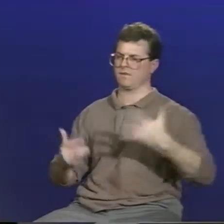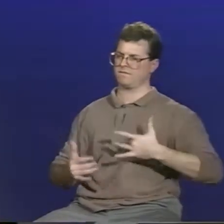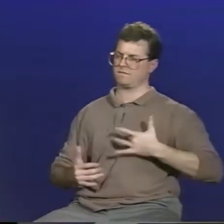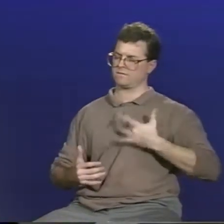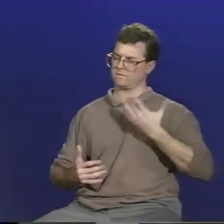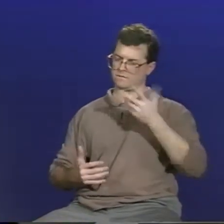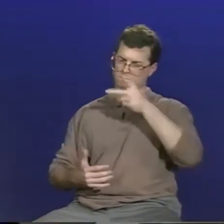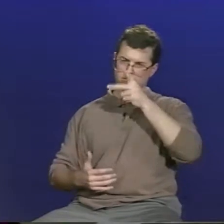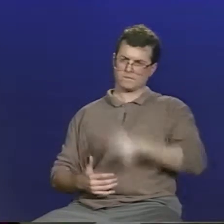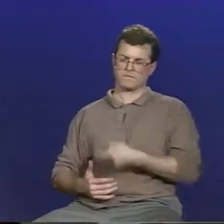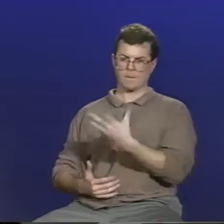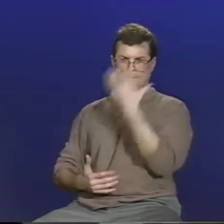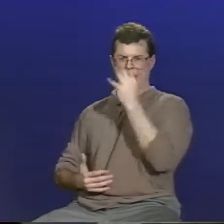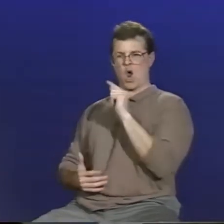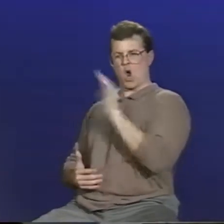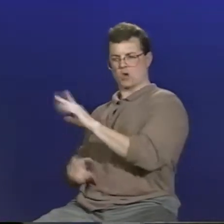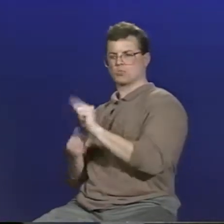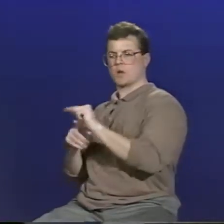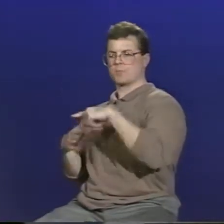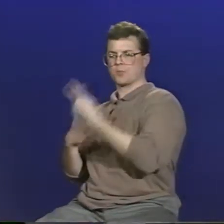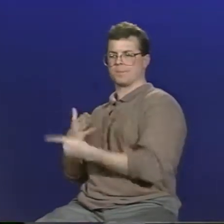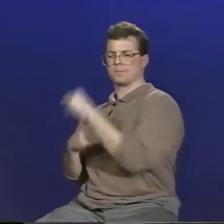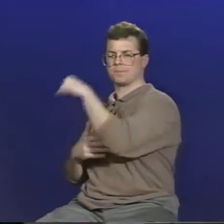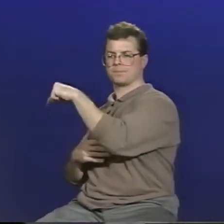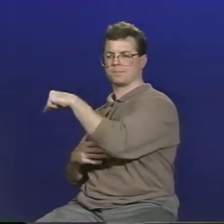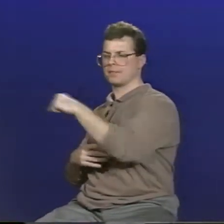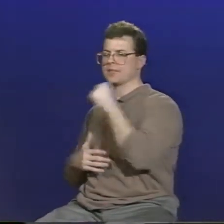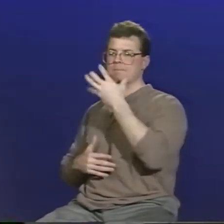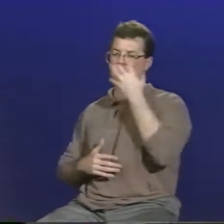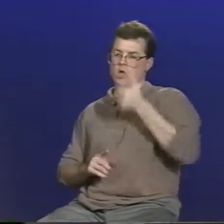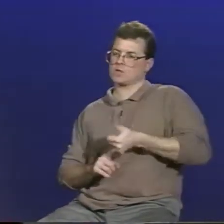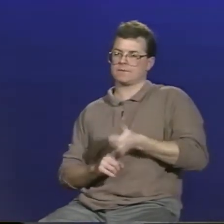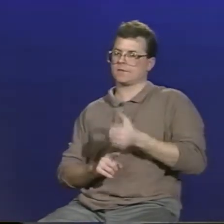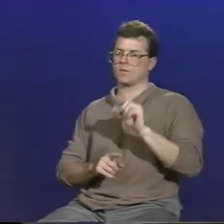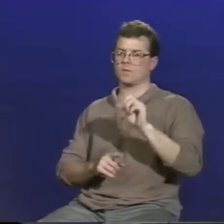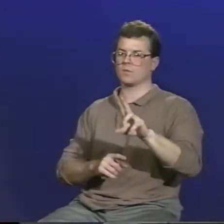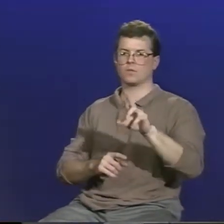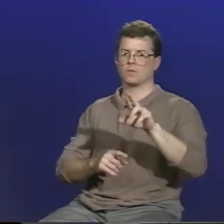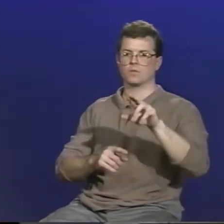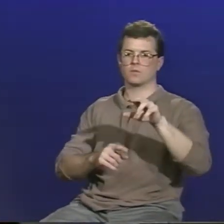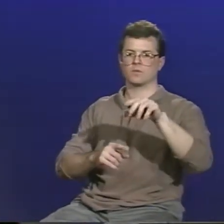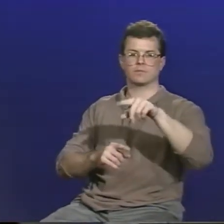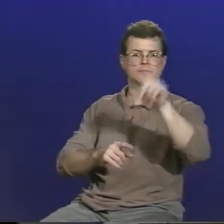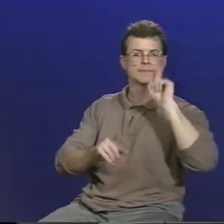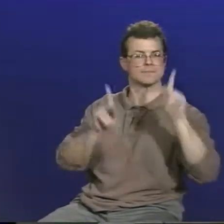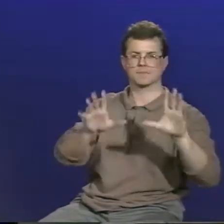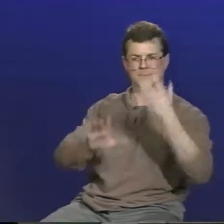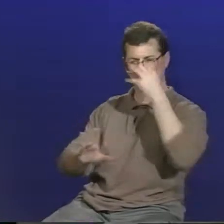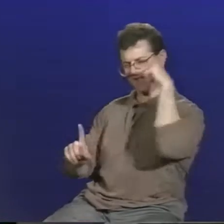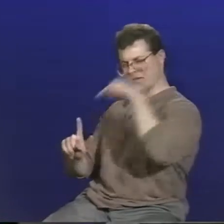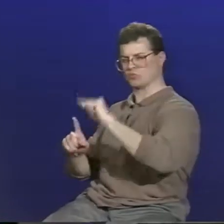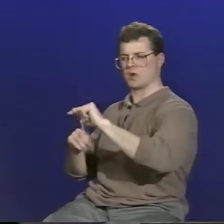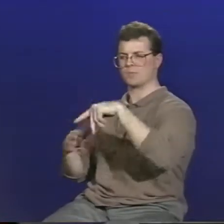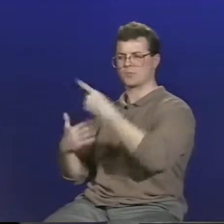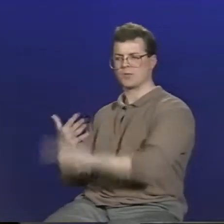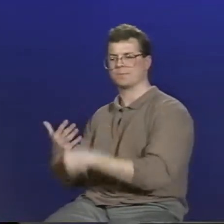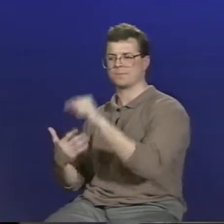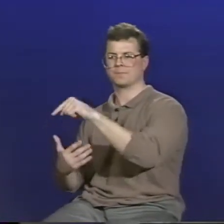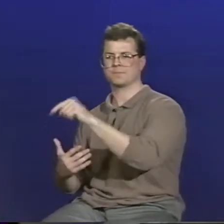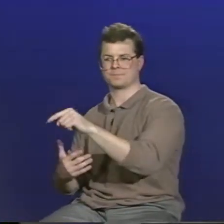her to use a Signed English system. And she was very angry, and he said to direct that anger at the training program, not at deaf